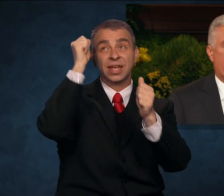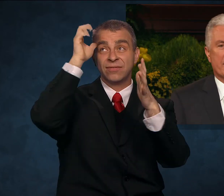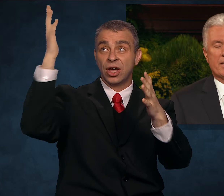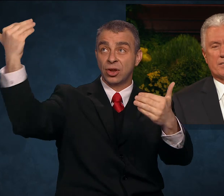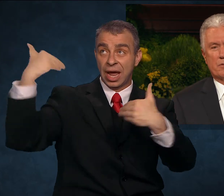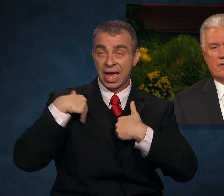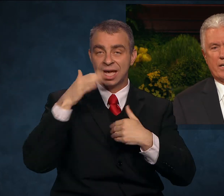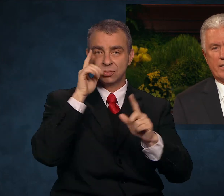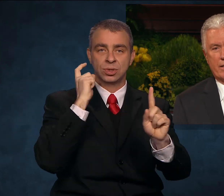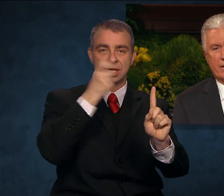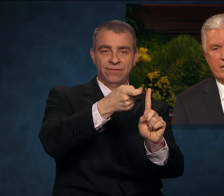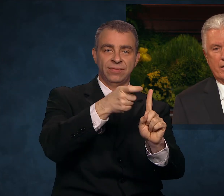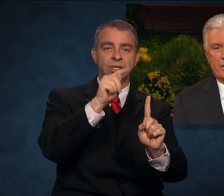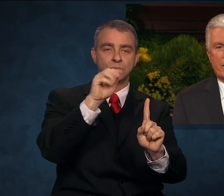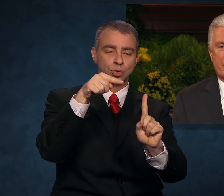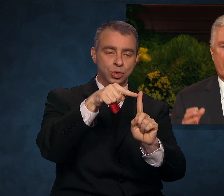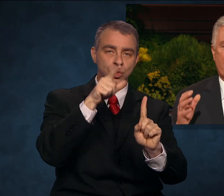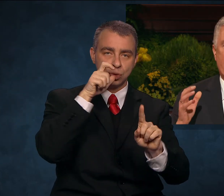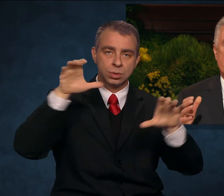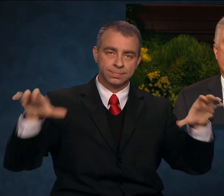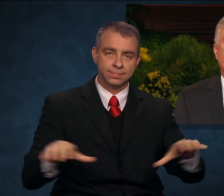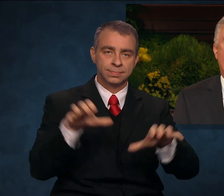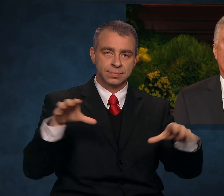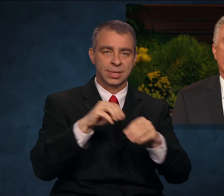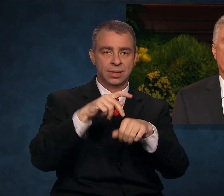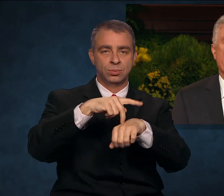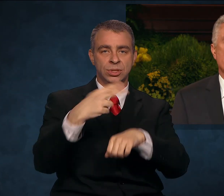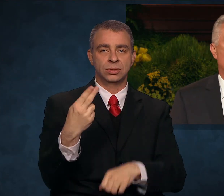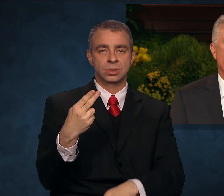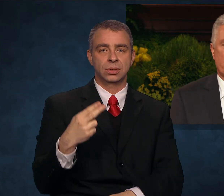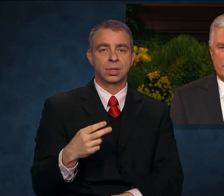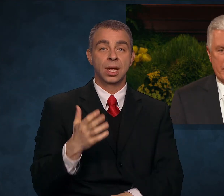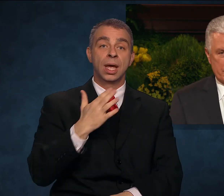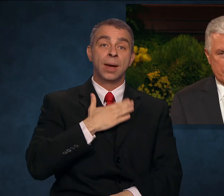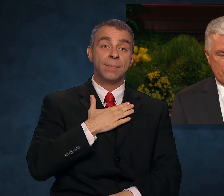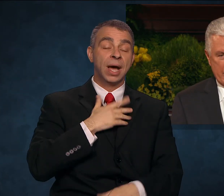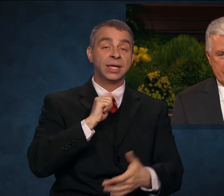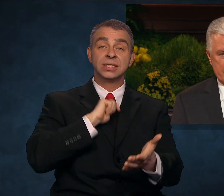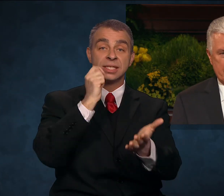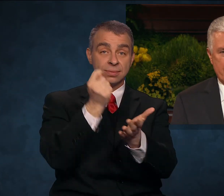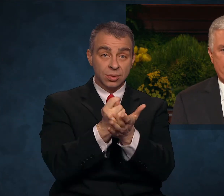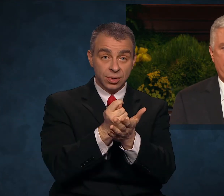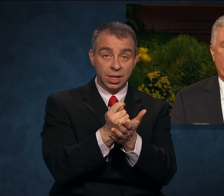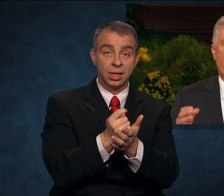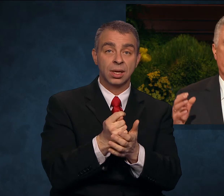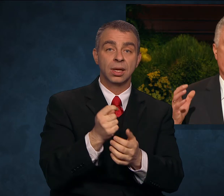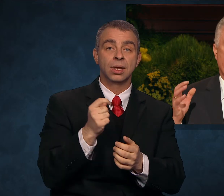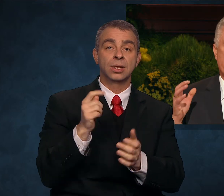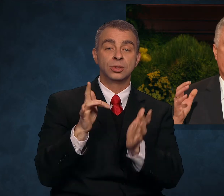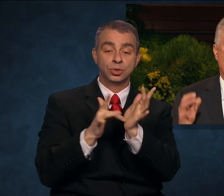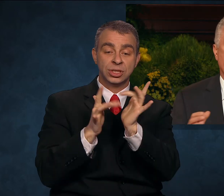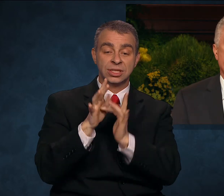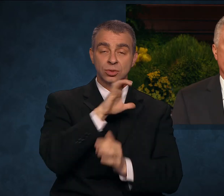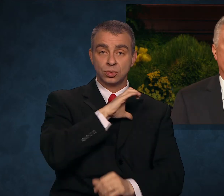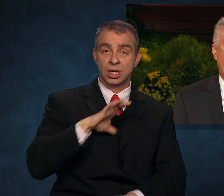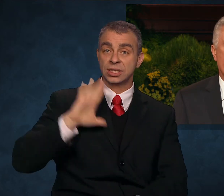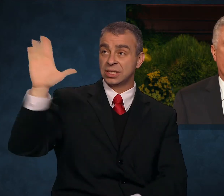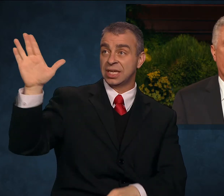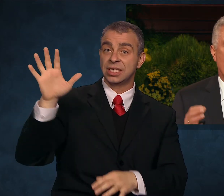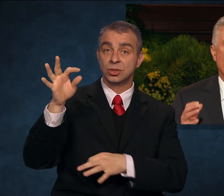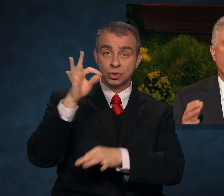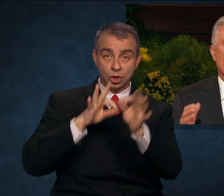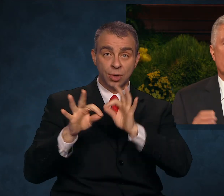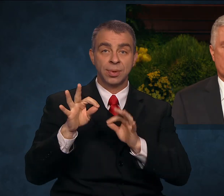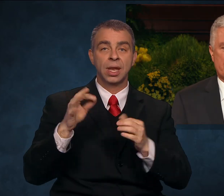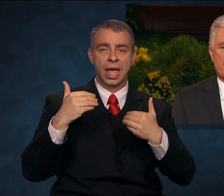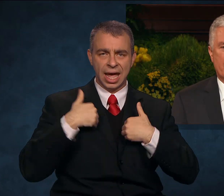I testify that the glancing power of the Atonement of Jesus Christ and the transformative power